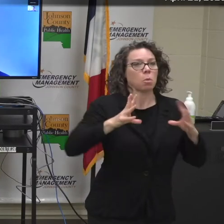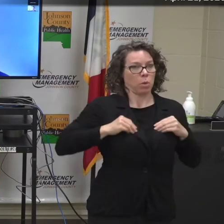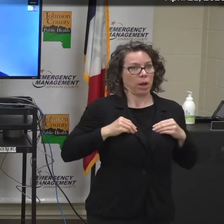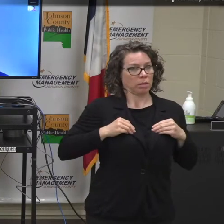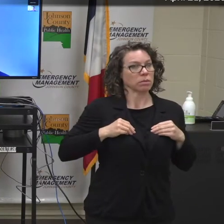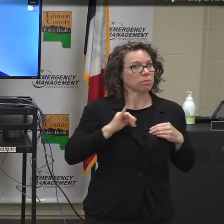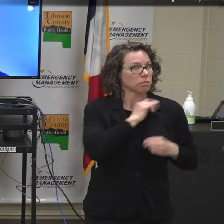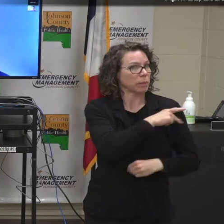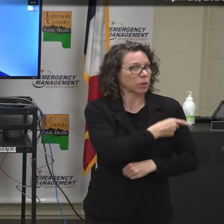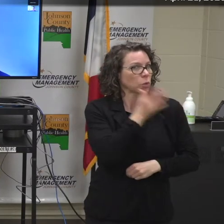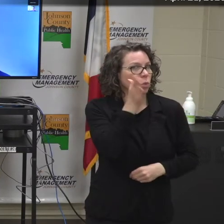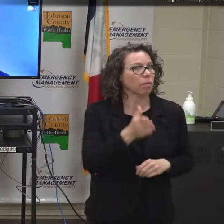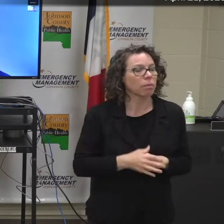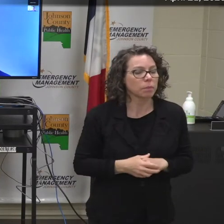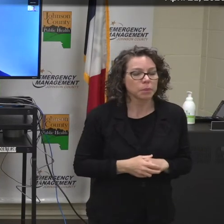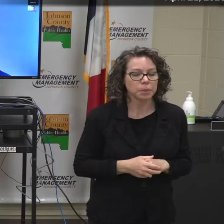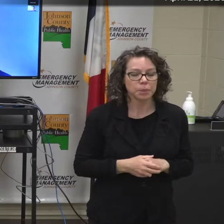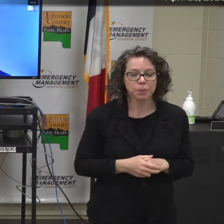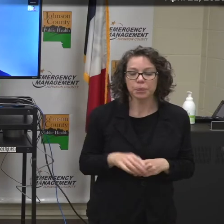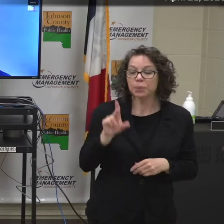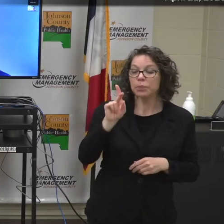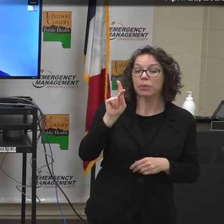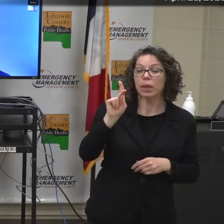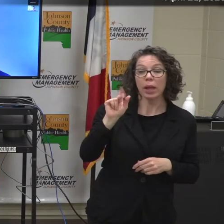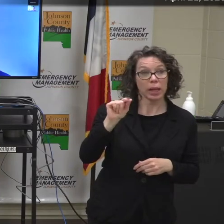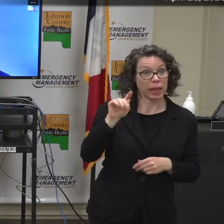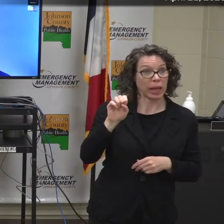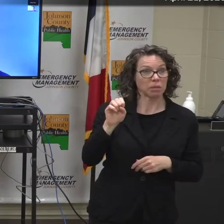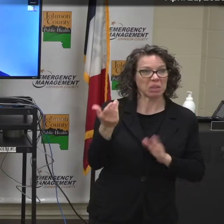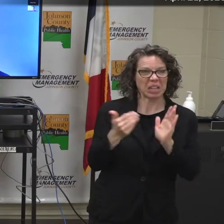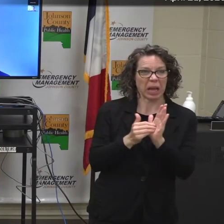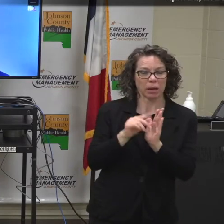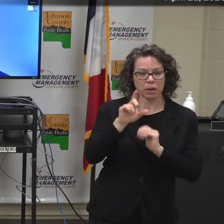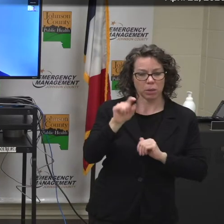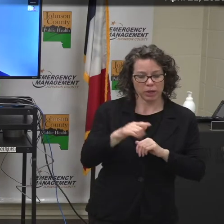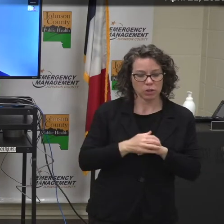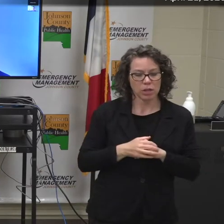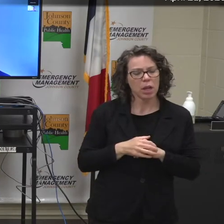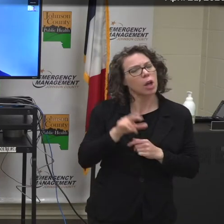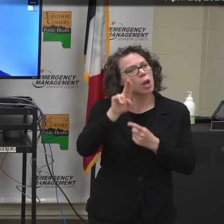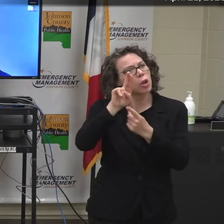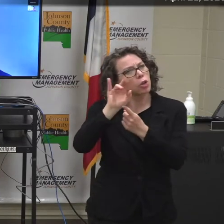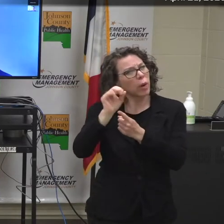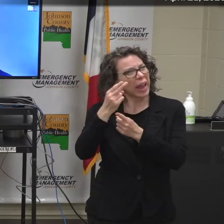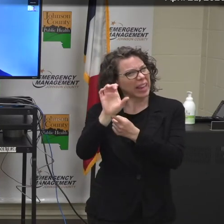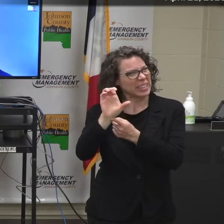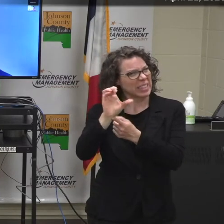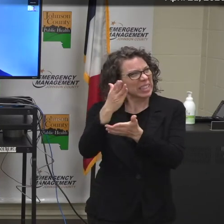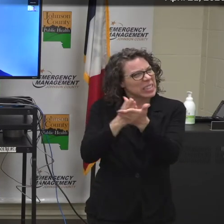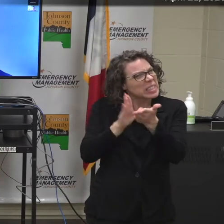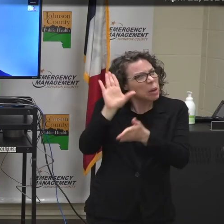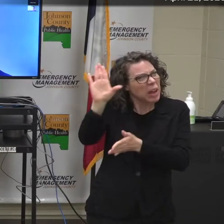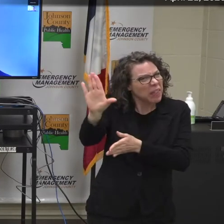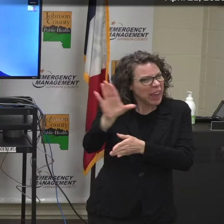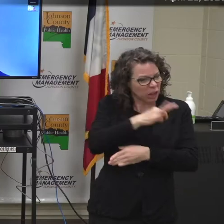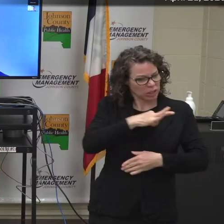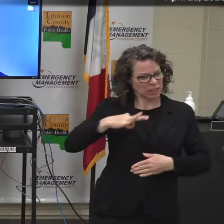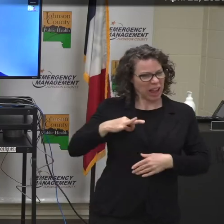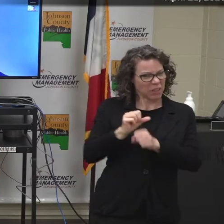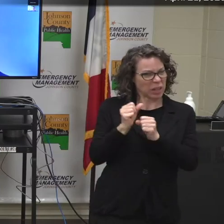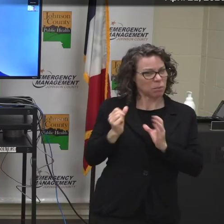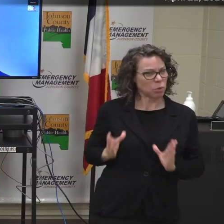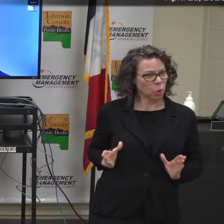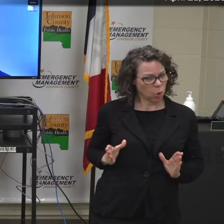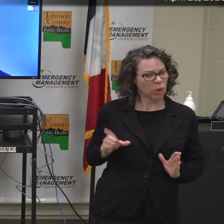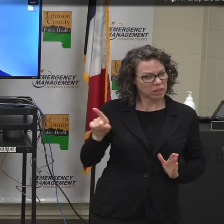One more question from Kate. For the UIHC employees who have tested positive, can you tell us about how they're doing and